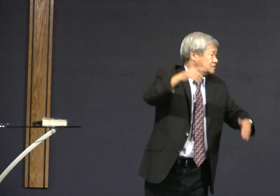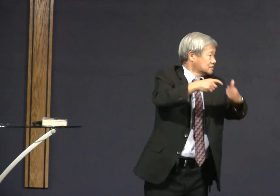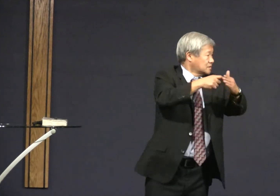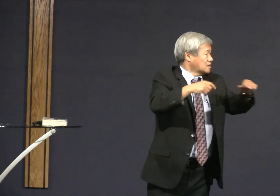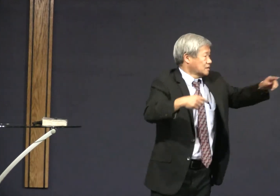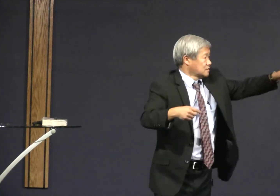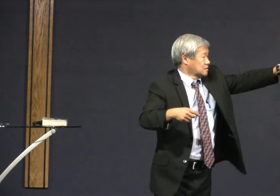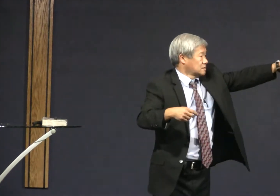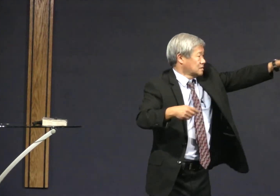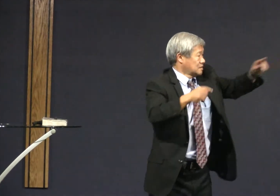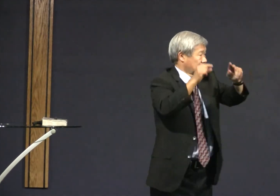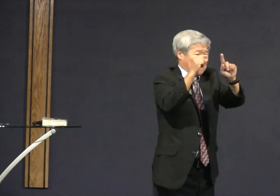from God